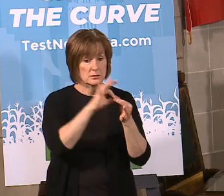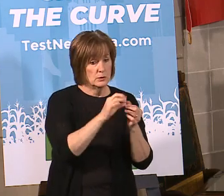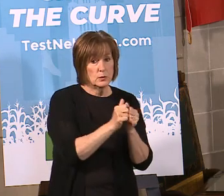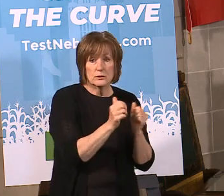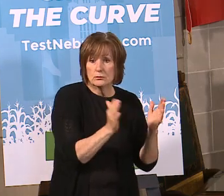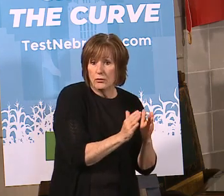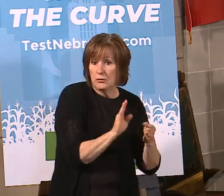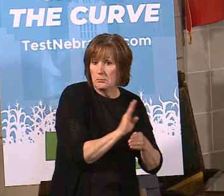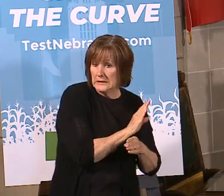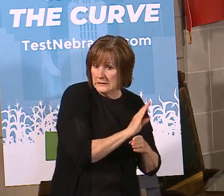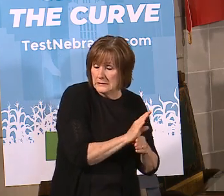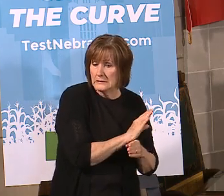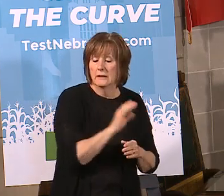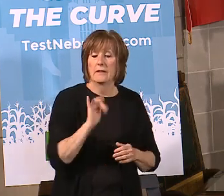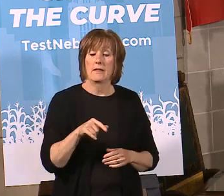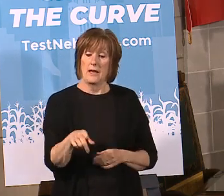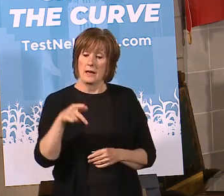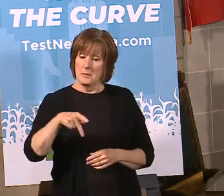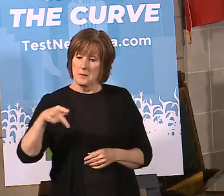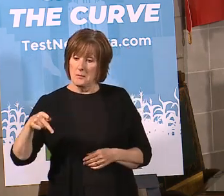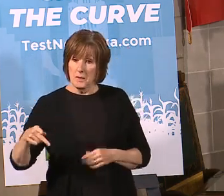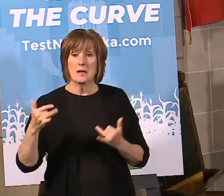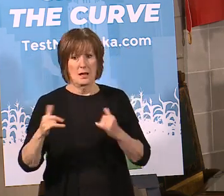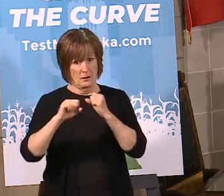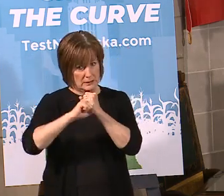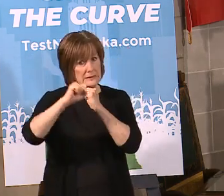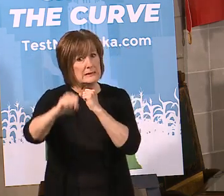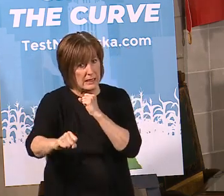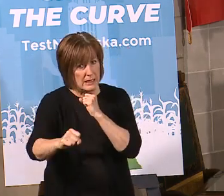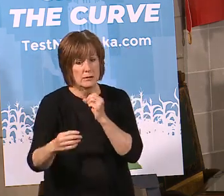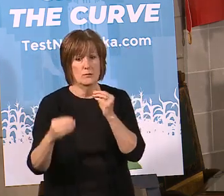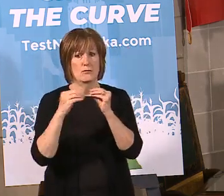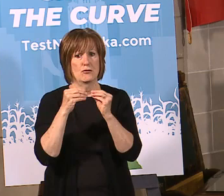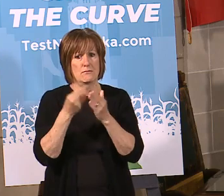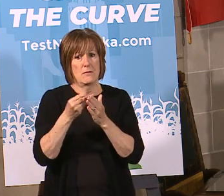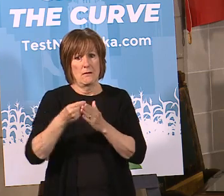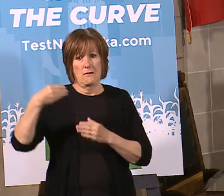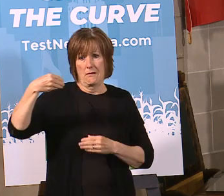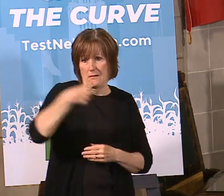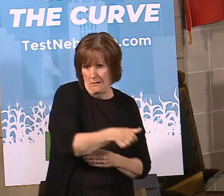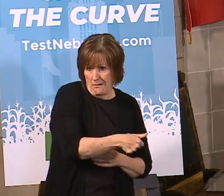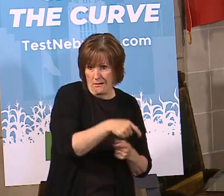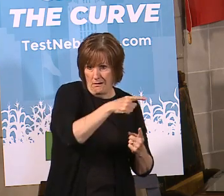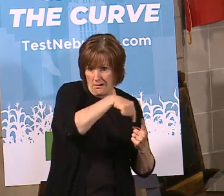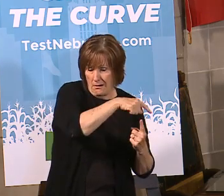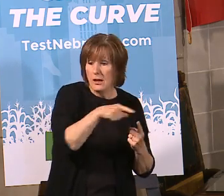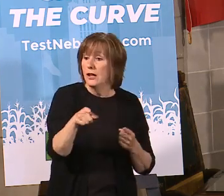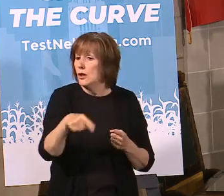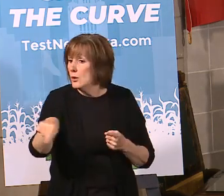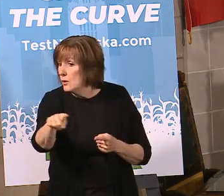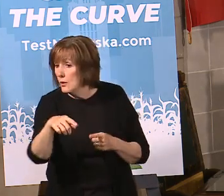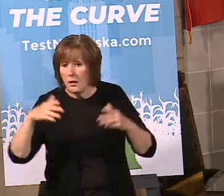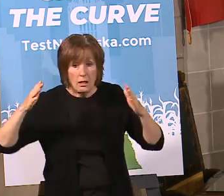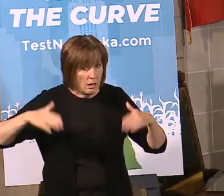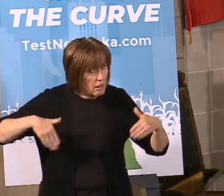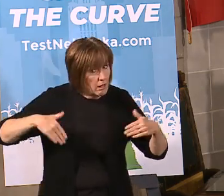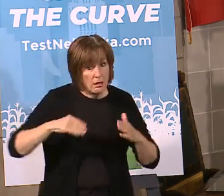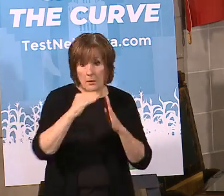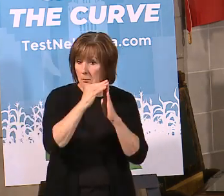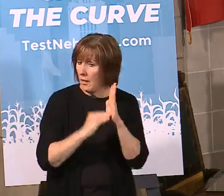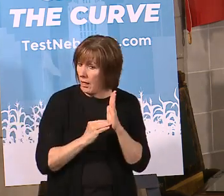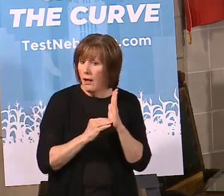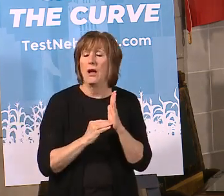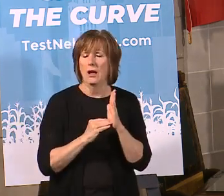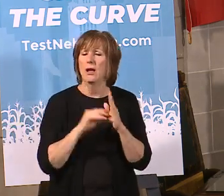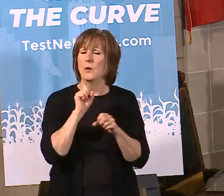Now that Payroll Protection Program has been extended. There's more money now for that program. So I encourage all small businesses, if you have not already applied,